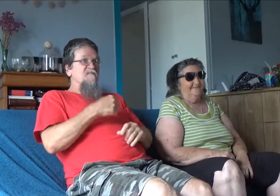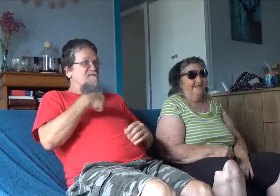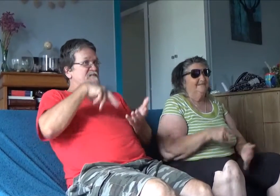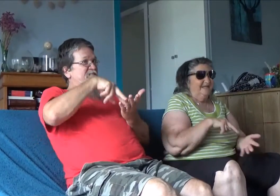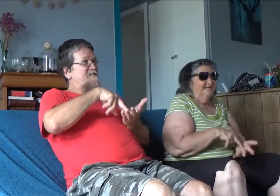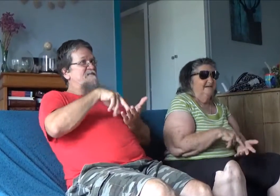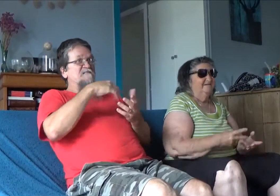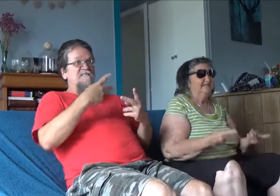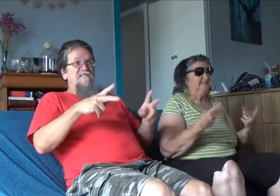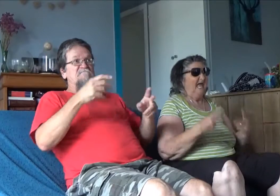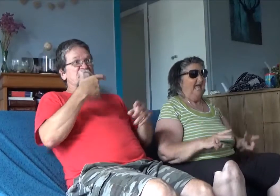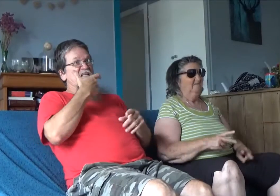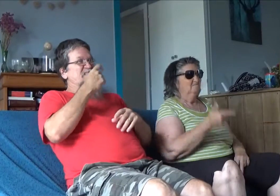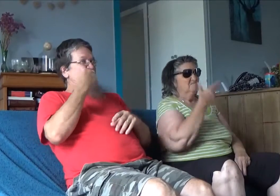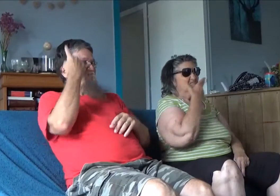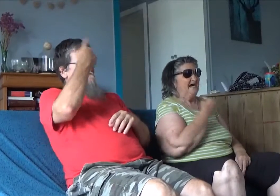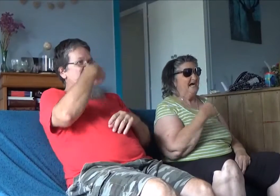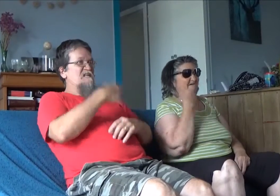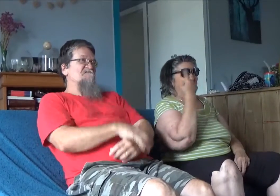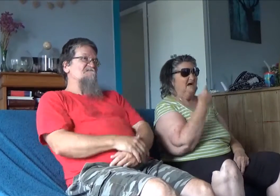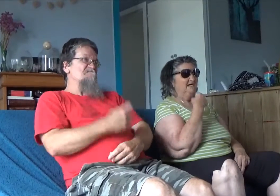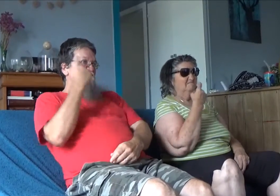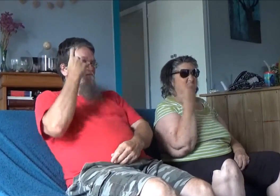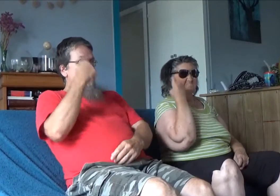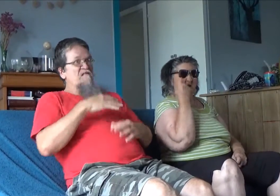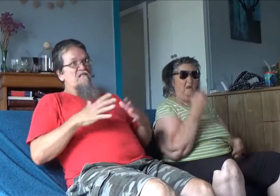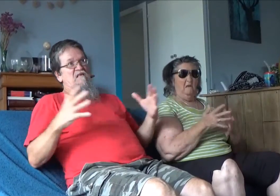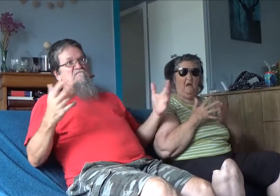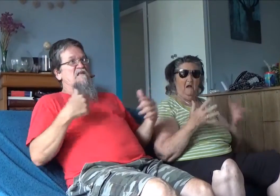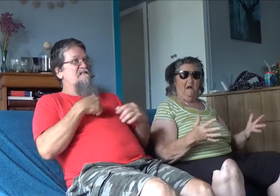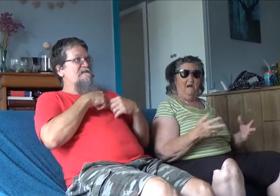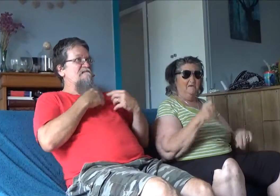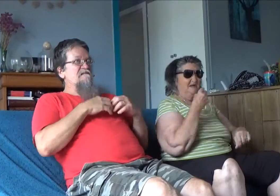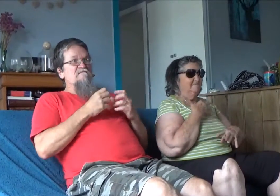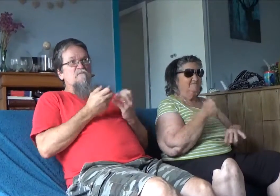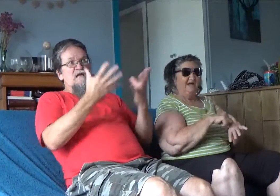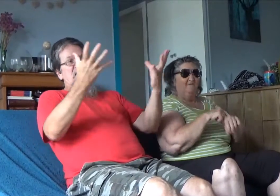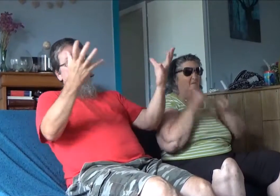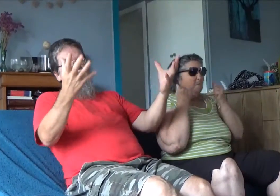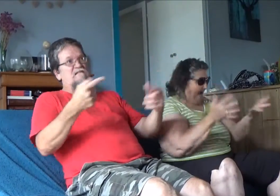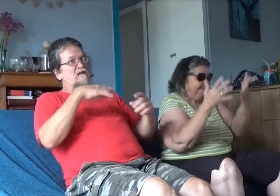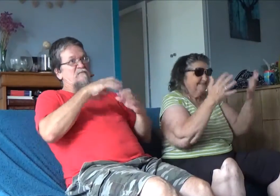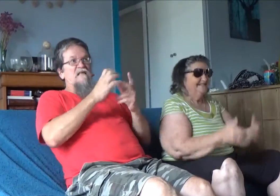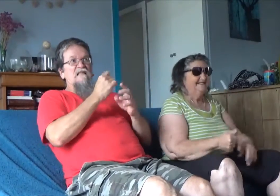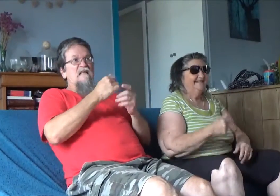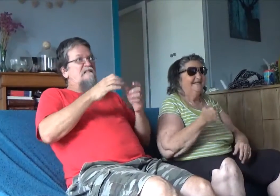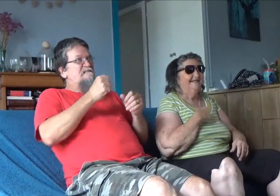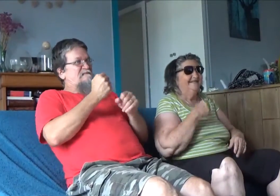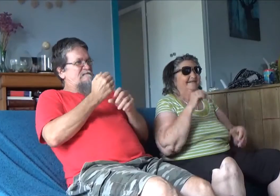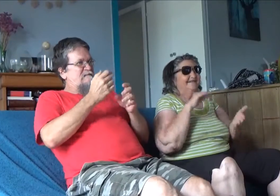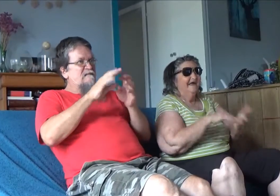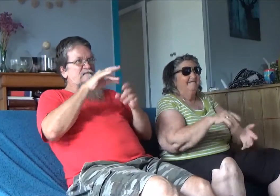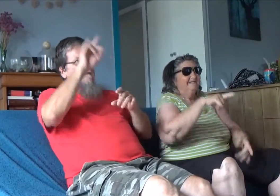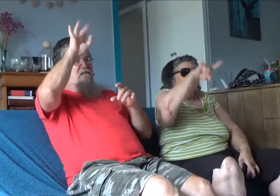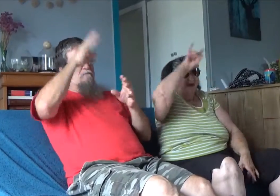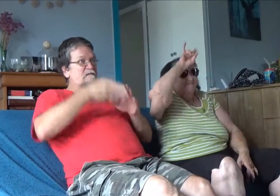So I stand with a dead smile on my face Wondering how much of my time they'll waste Oh God, I hate these sayings